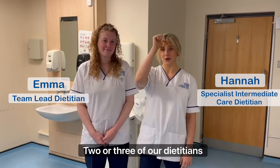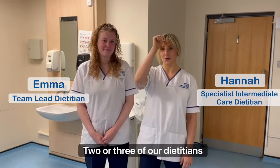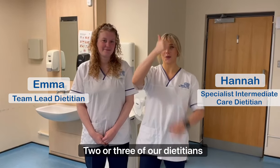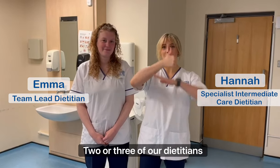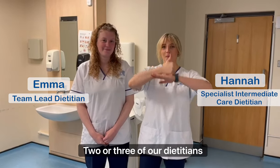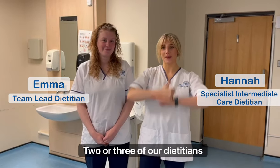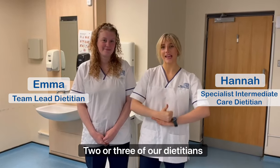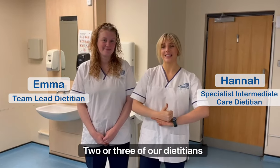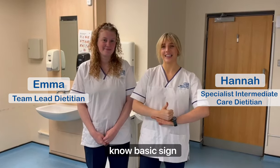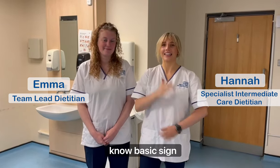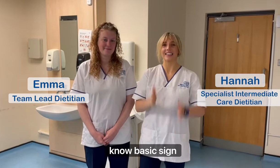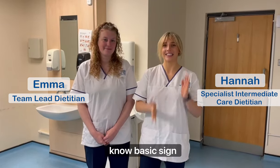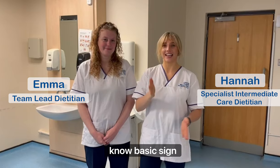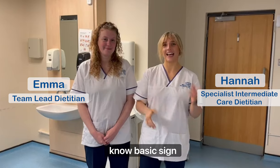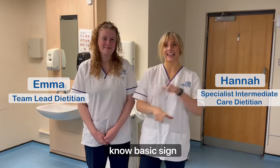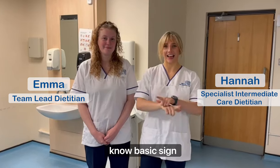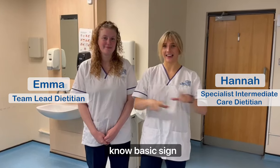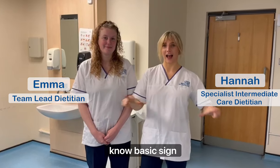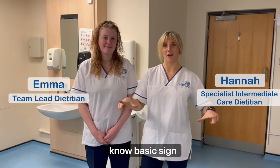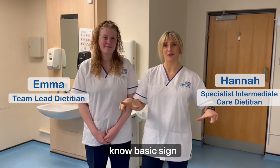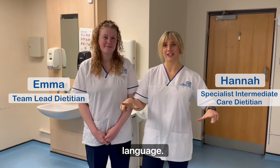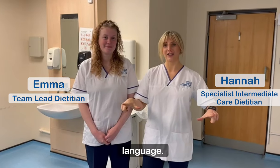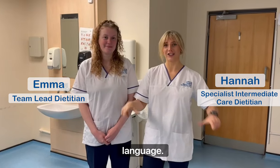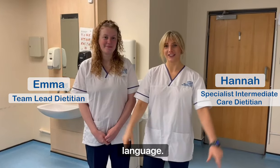dietitians know basic sign language.